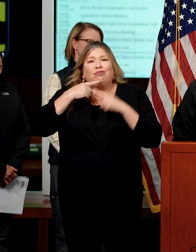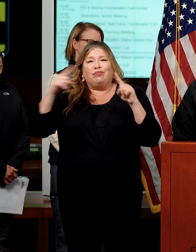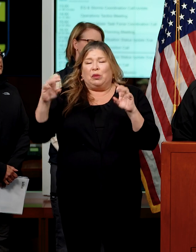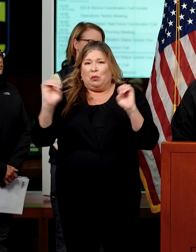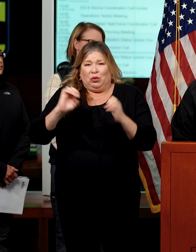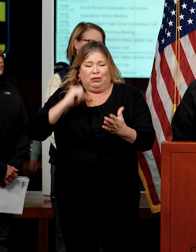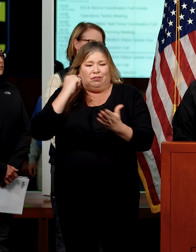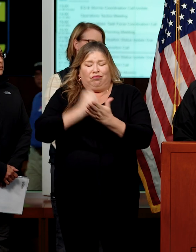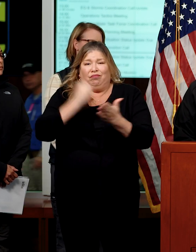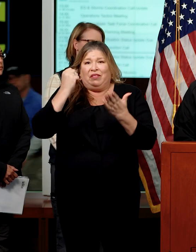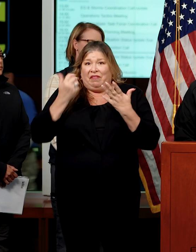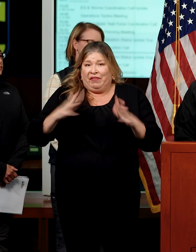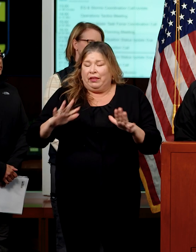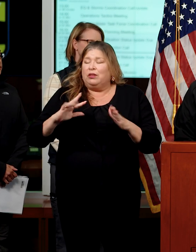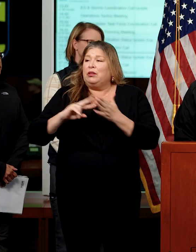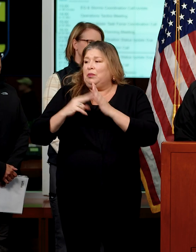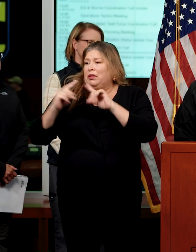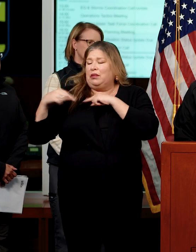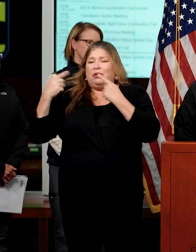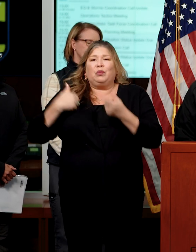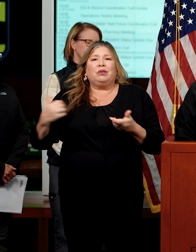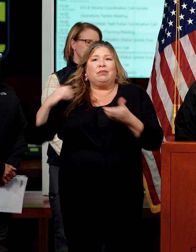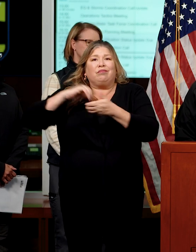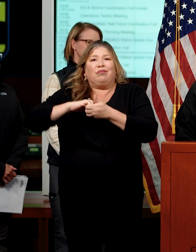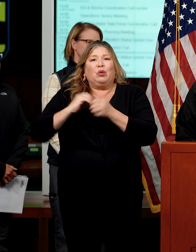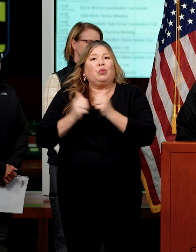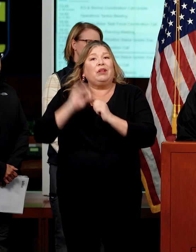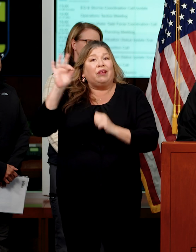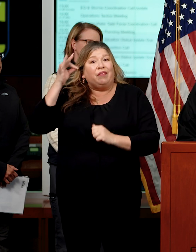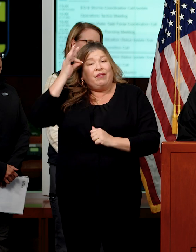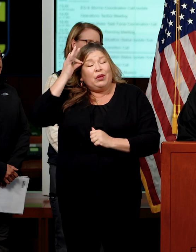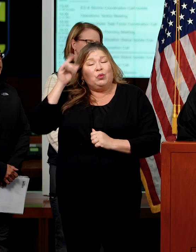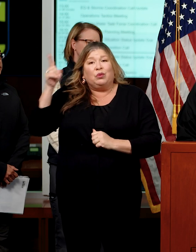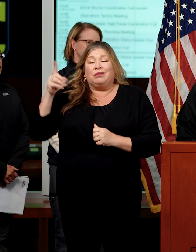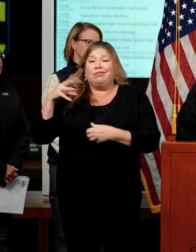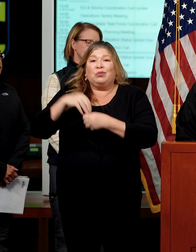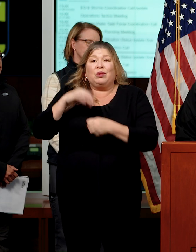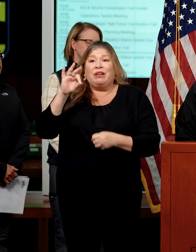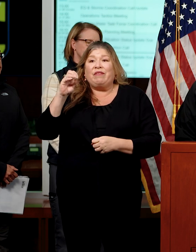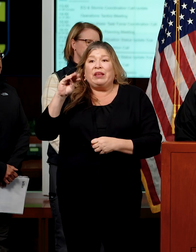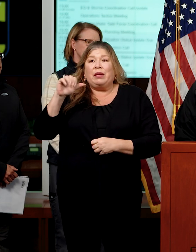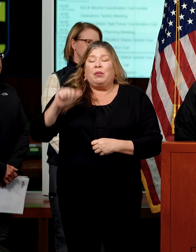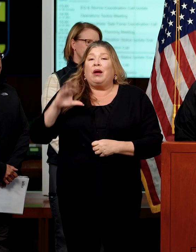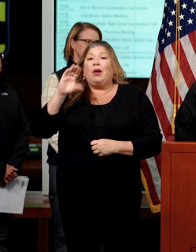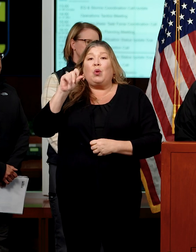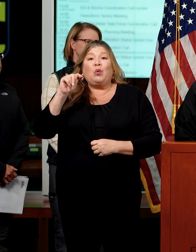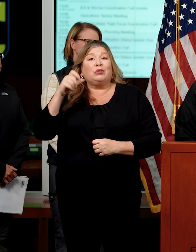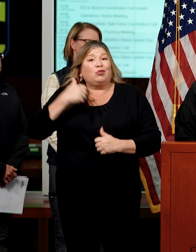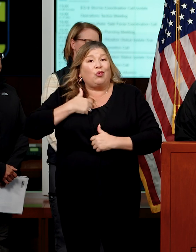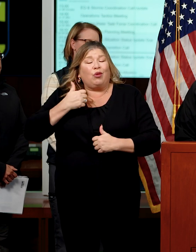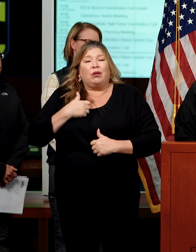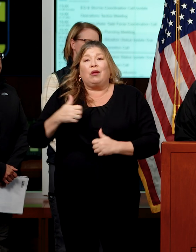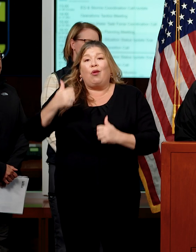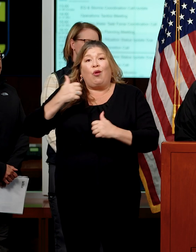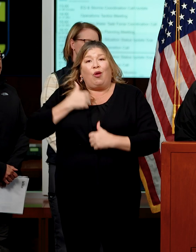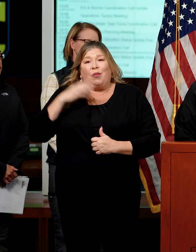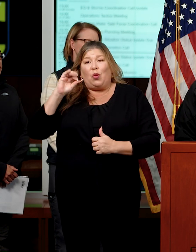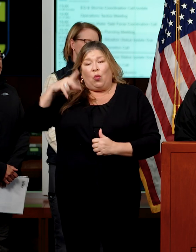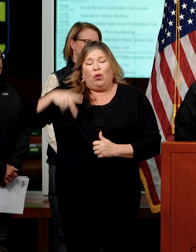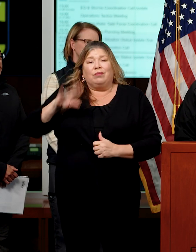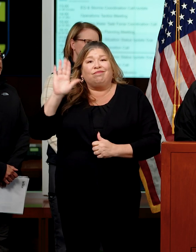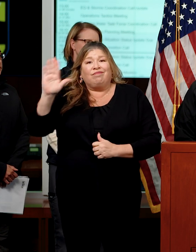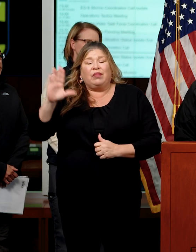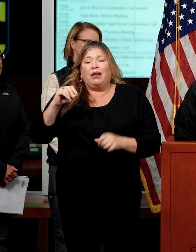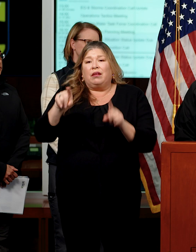we have been working hand in hand with our federal colleagues from FEMA, the Coast Guard, the Army Corps of Engineers,